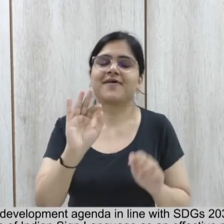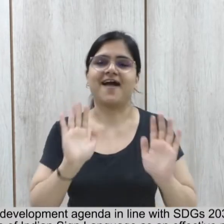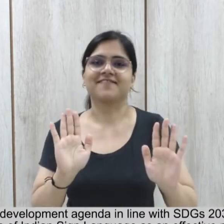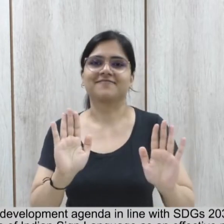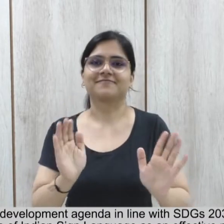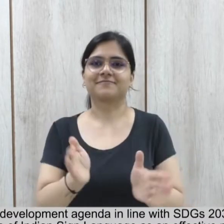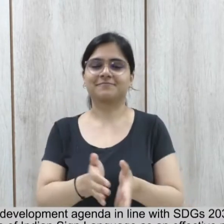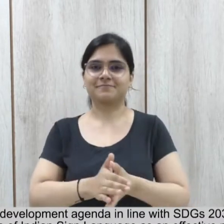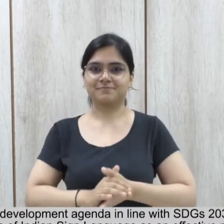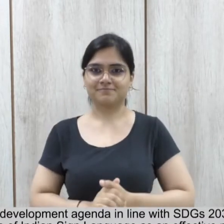line with SDGs 2030.